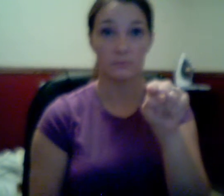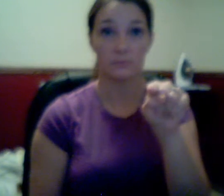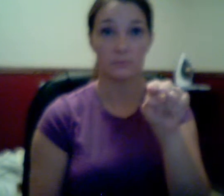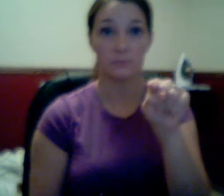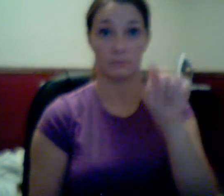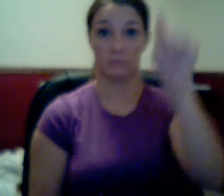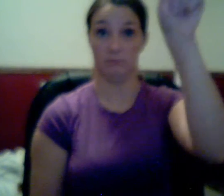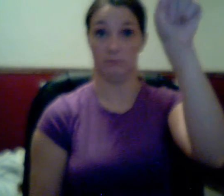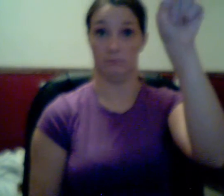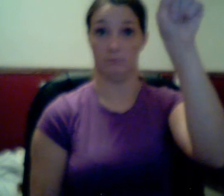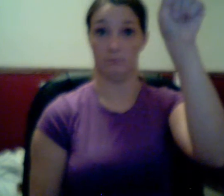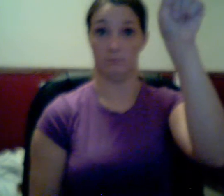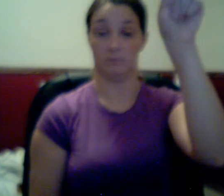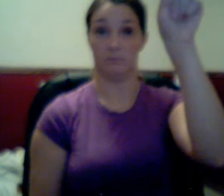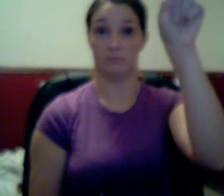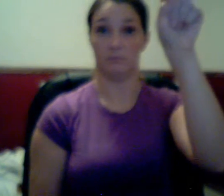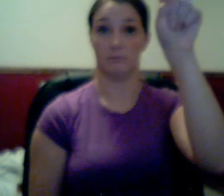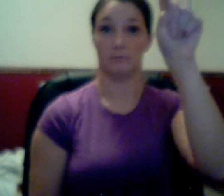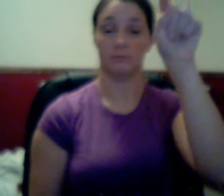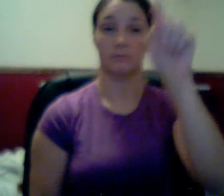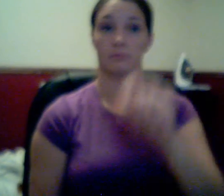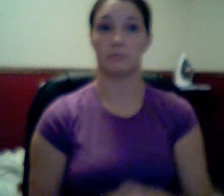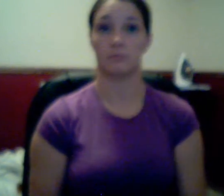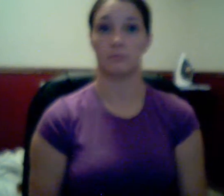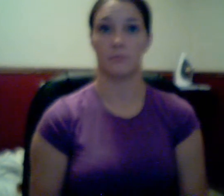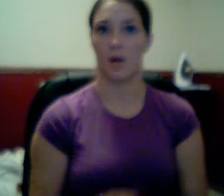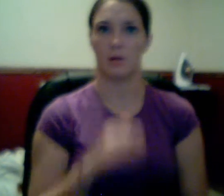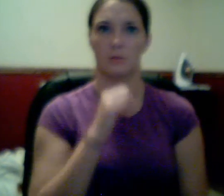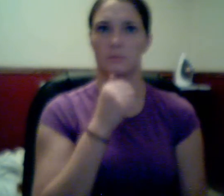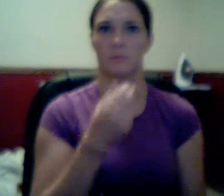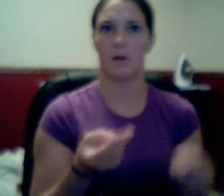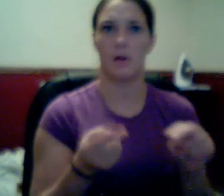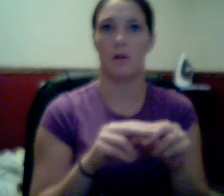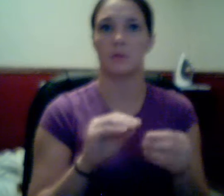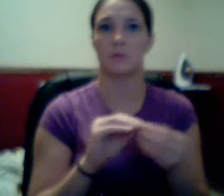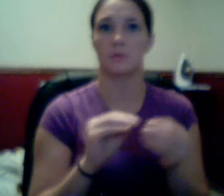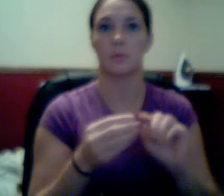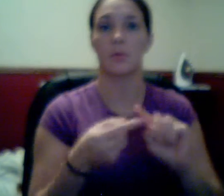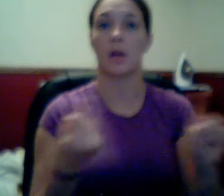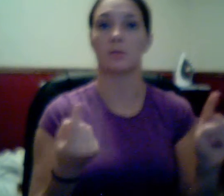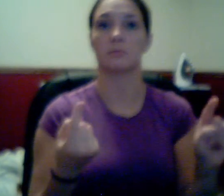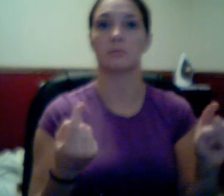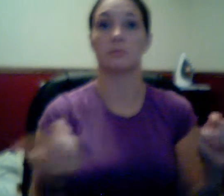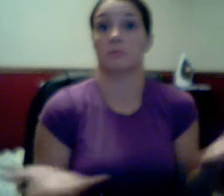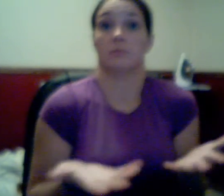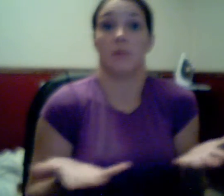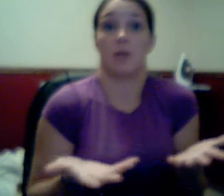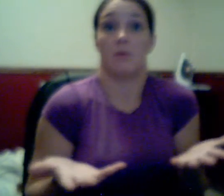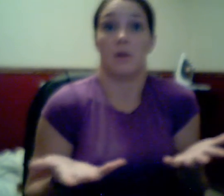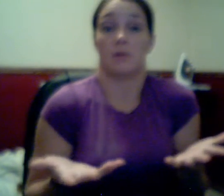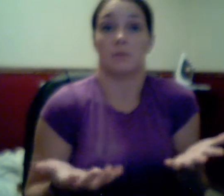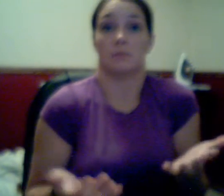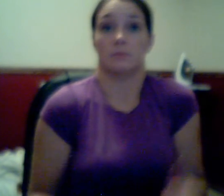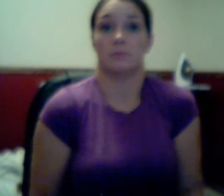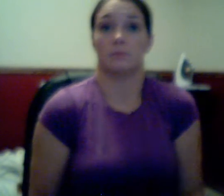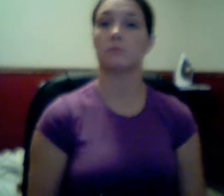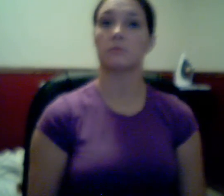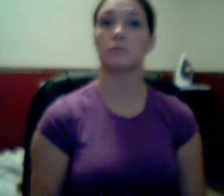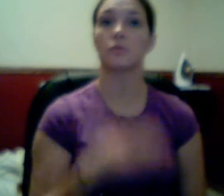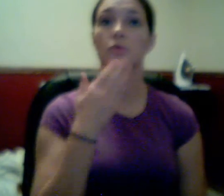there. It's not on a number line, then what? That's a good question. Well, in